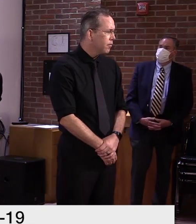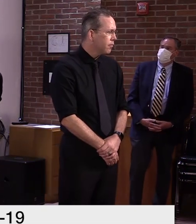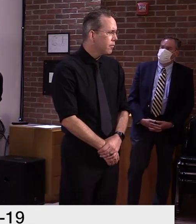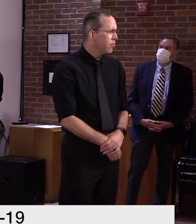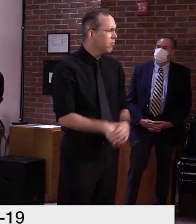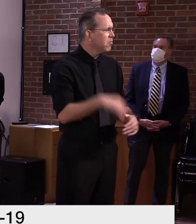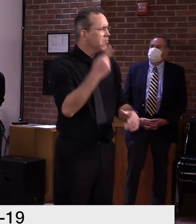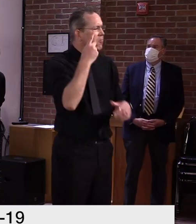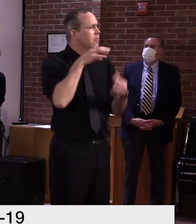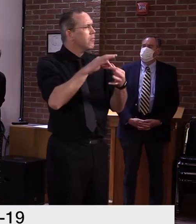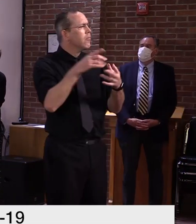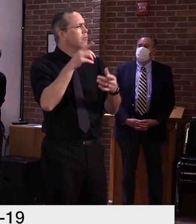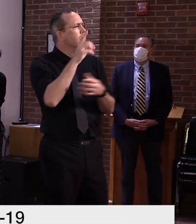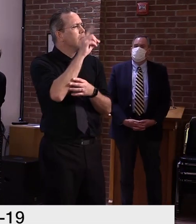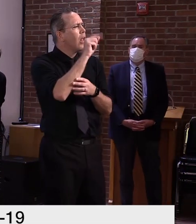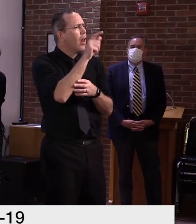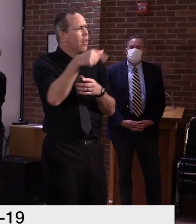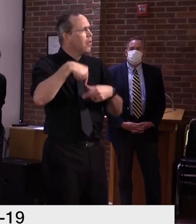that.